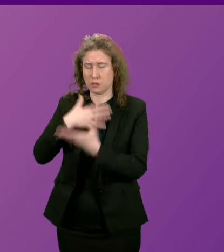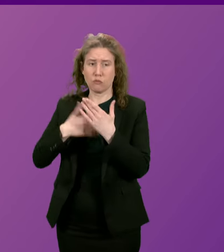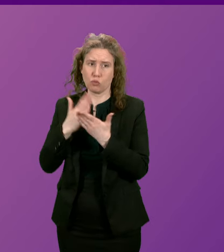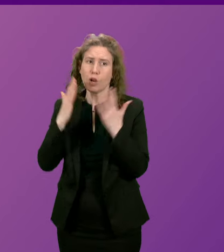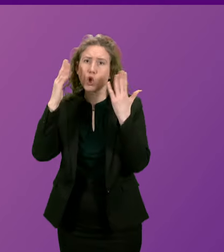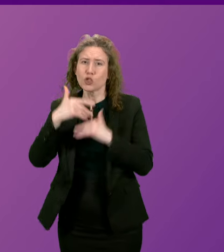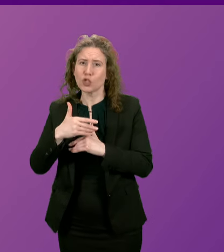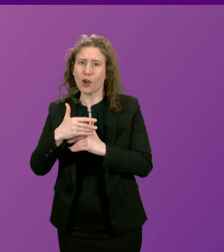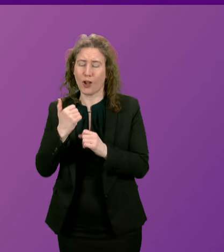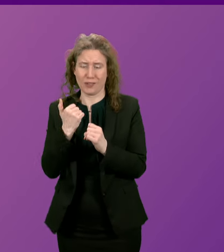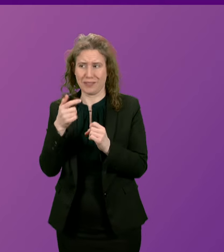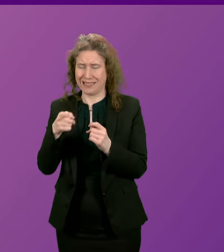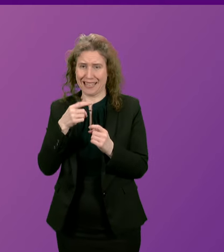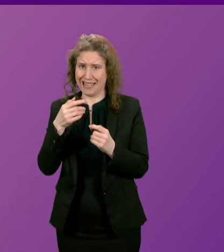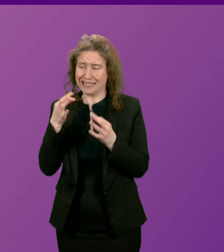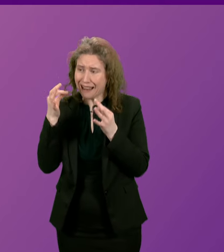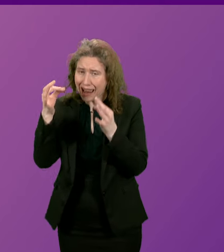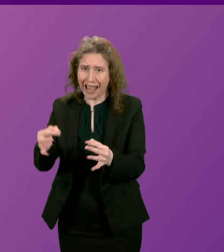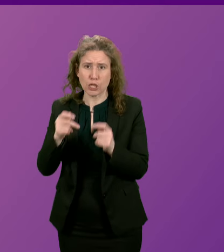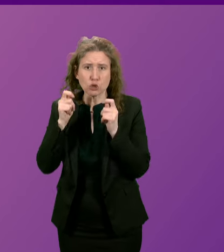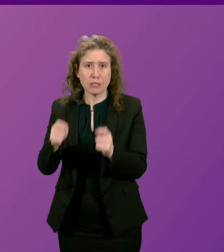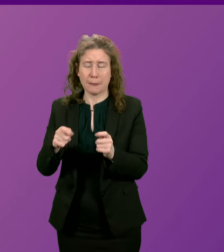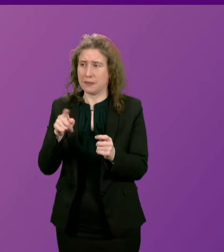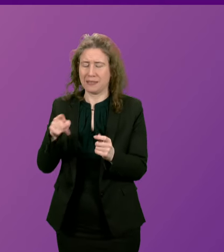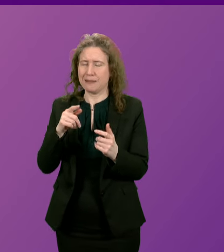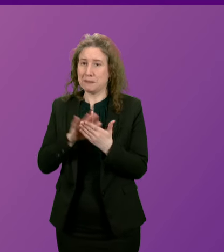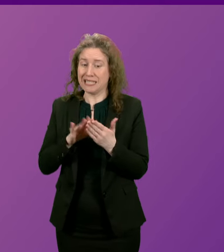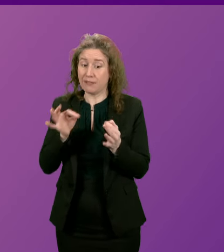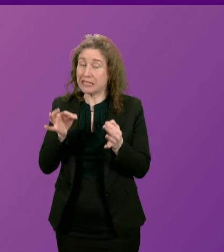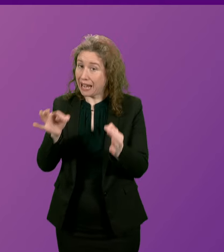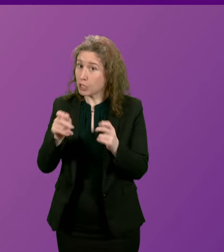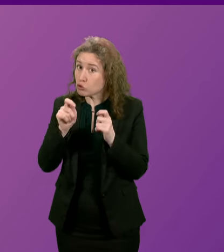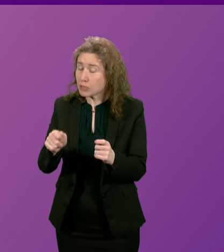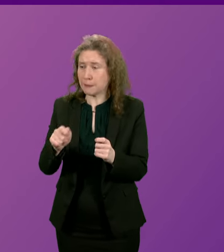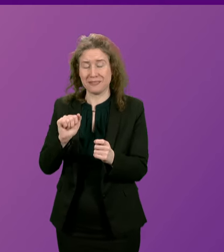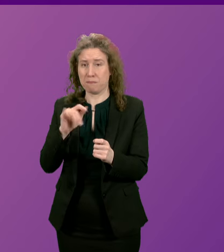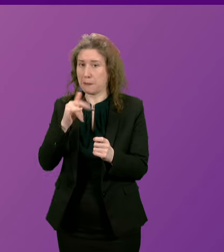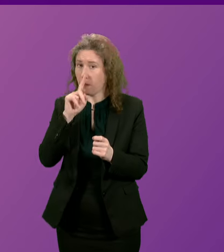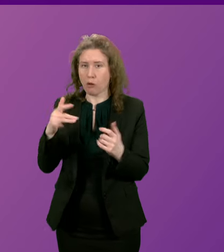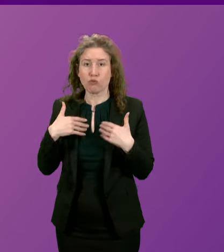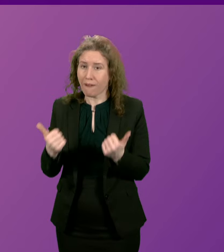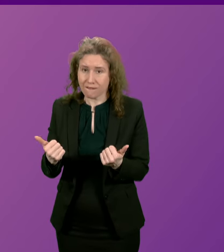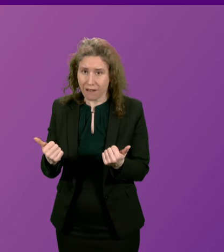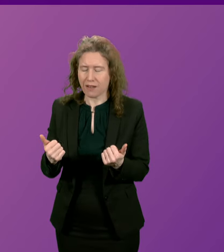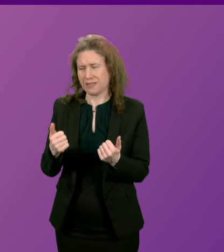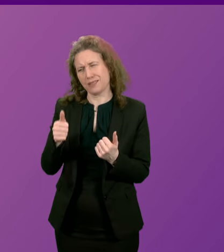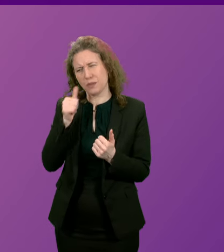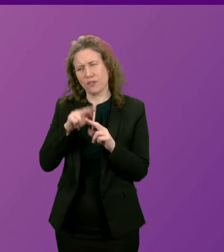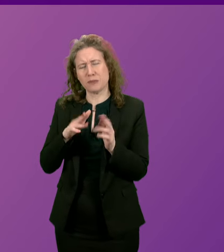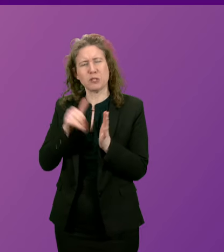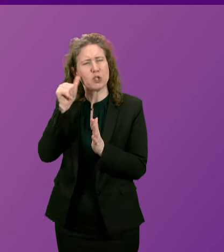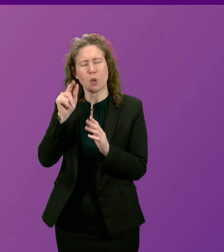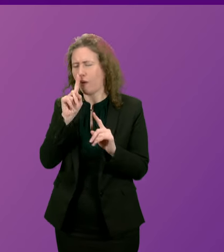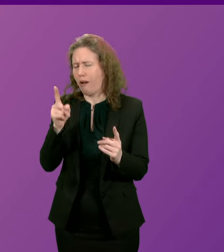concerns as to the impact of these treatment delays on patients chances of recovery the first minister knows that this situation is intolerable